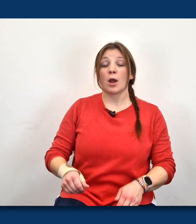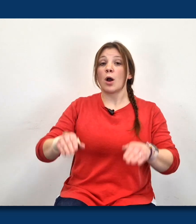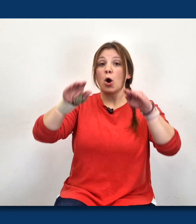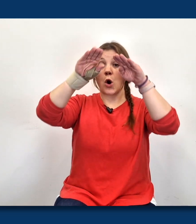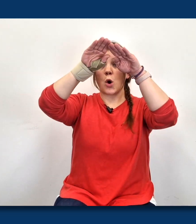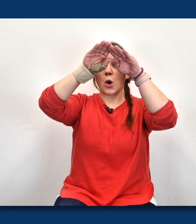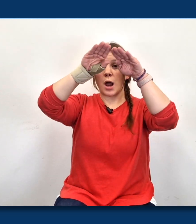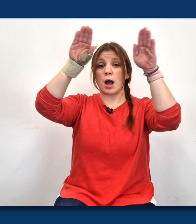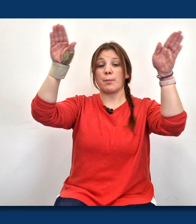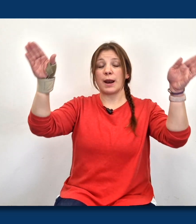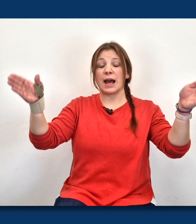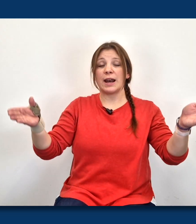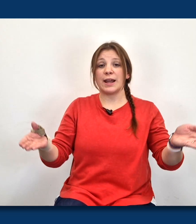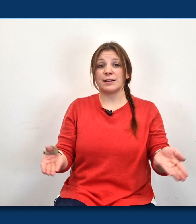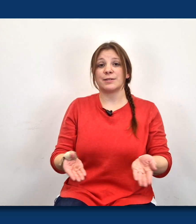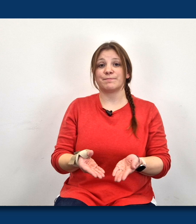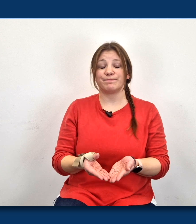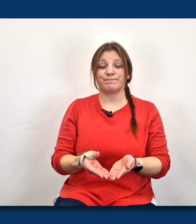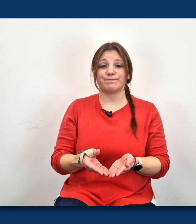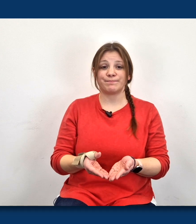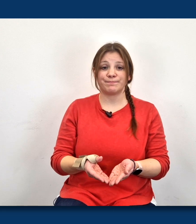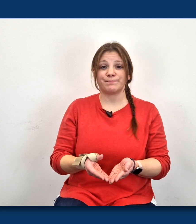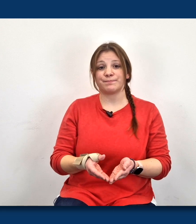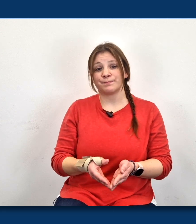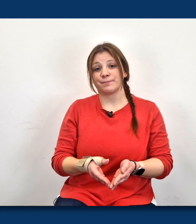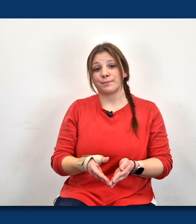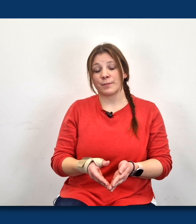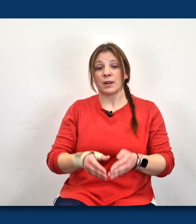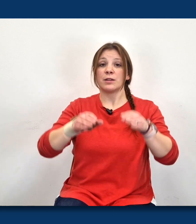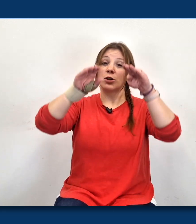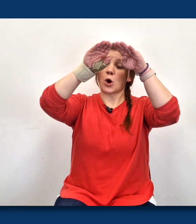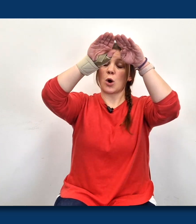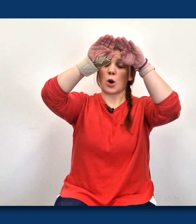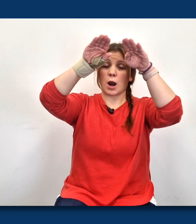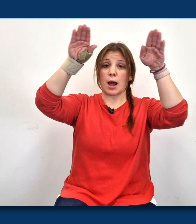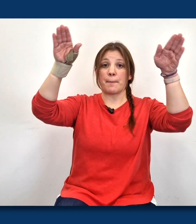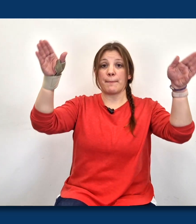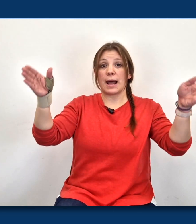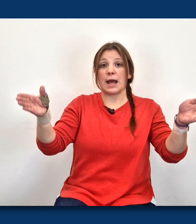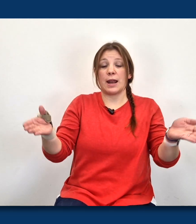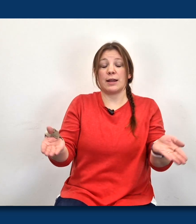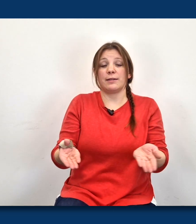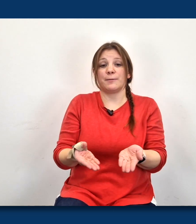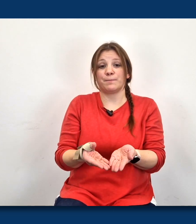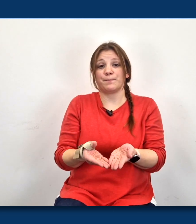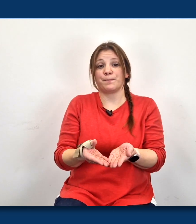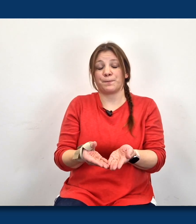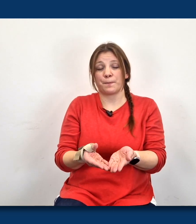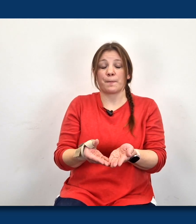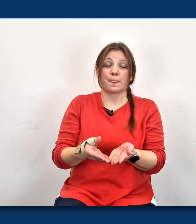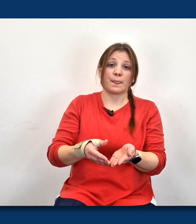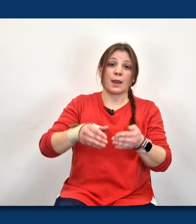all our planet It's all our planet